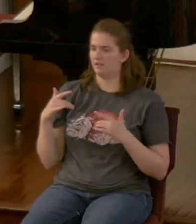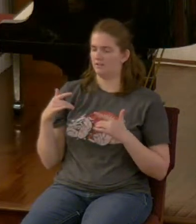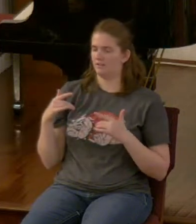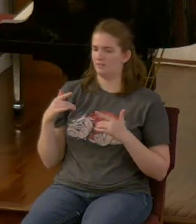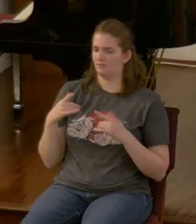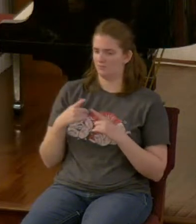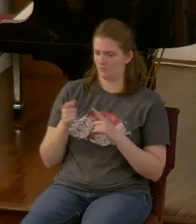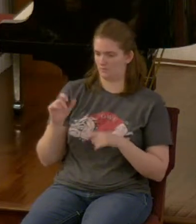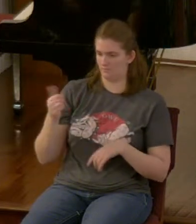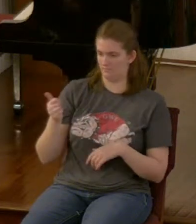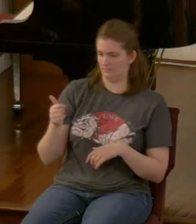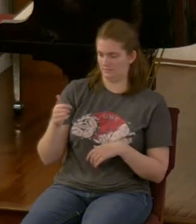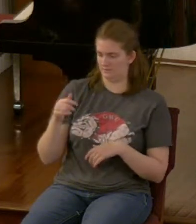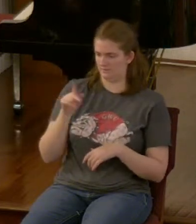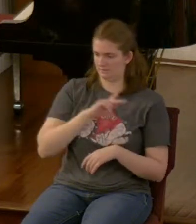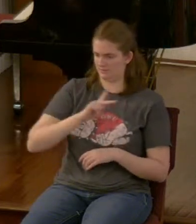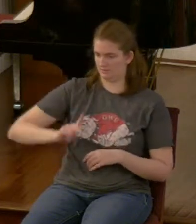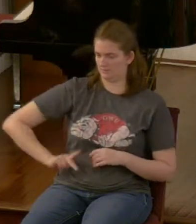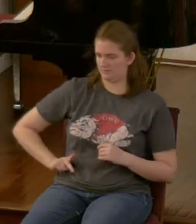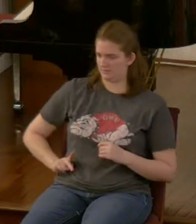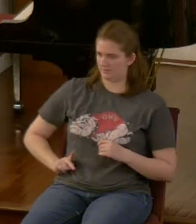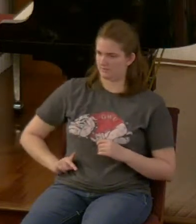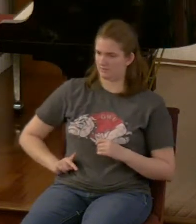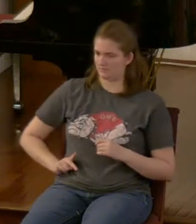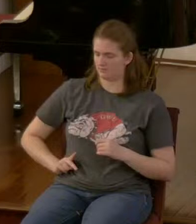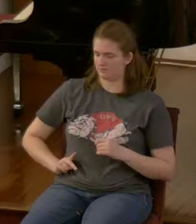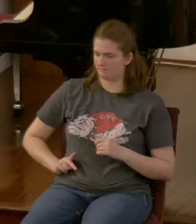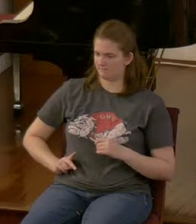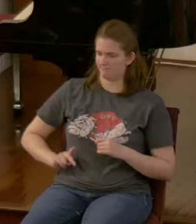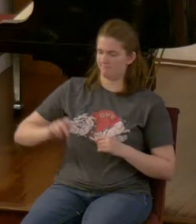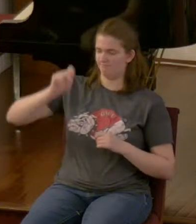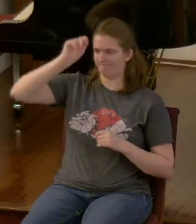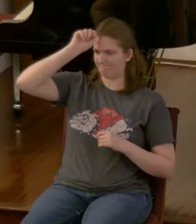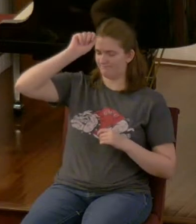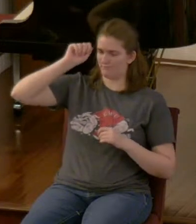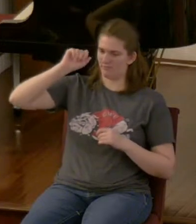out takes the place of three of those kings